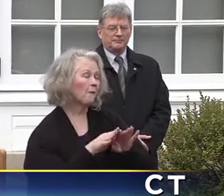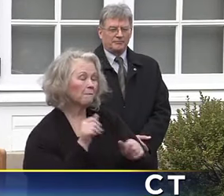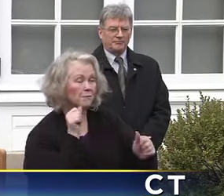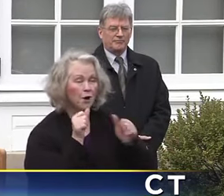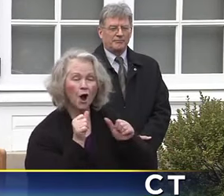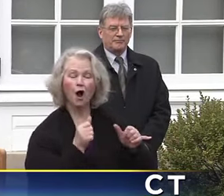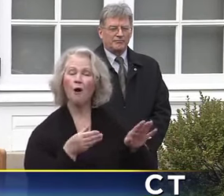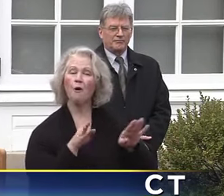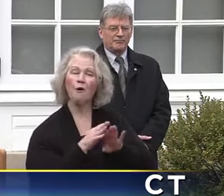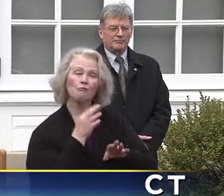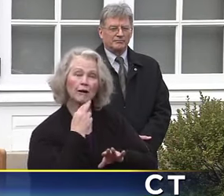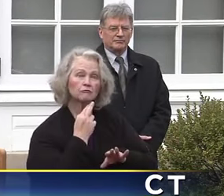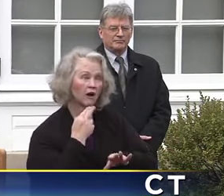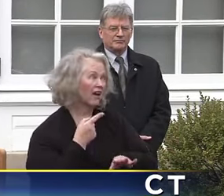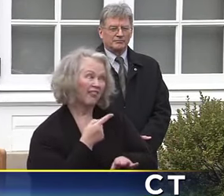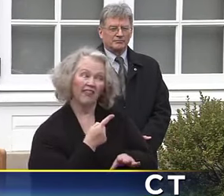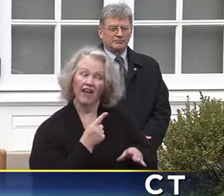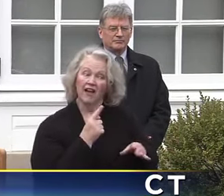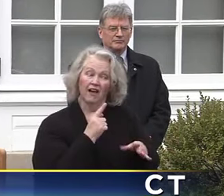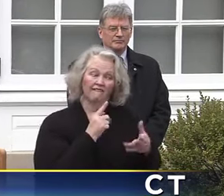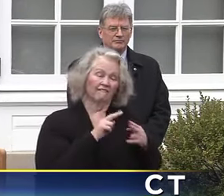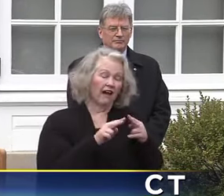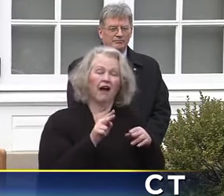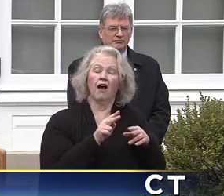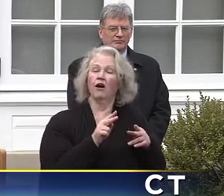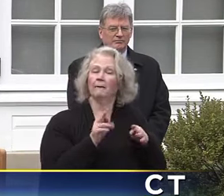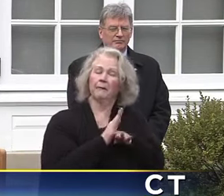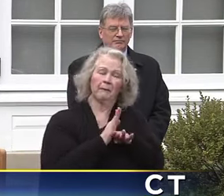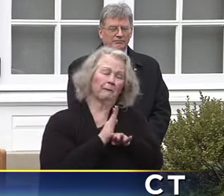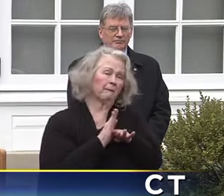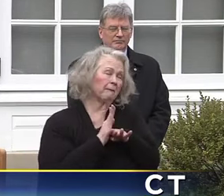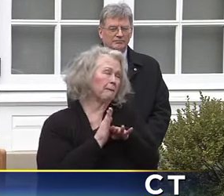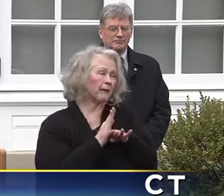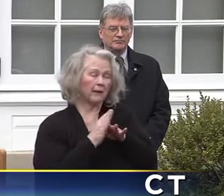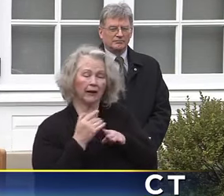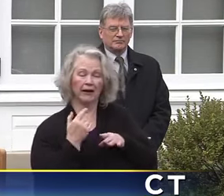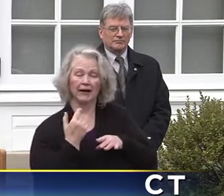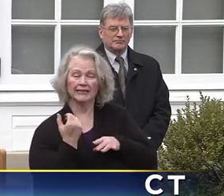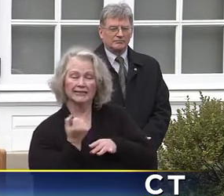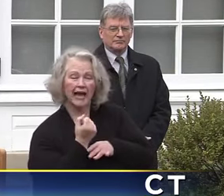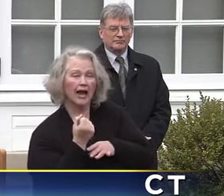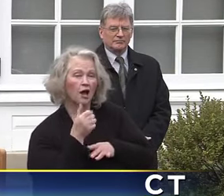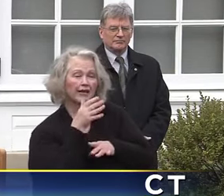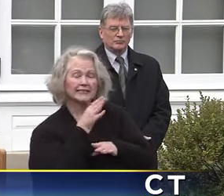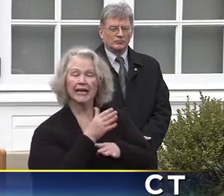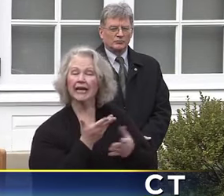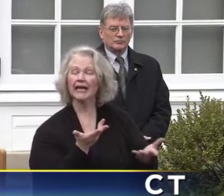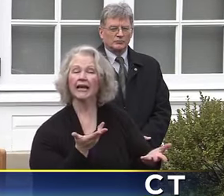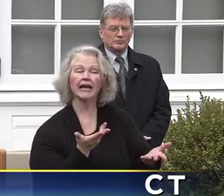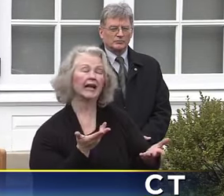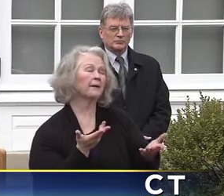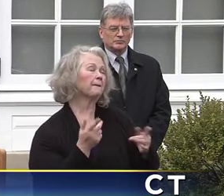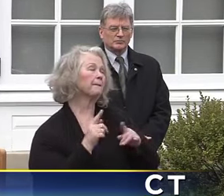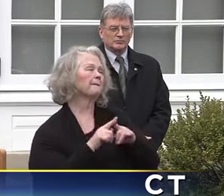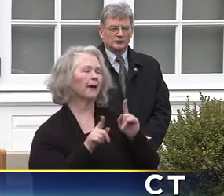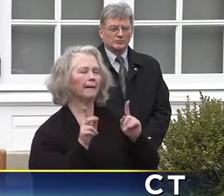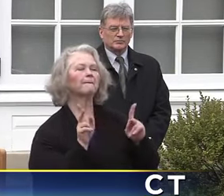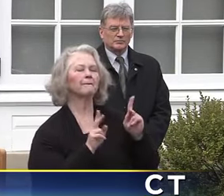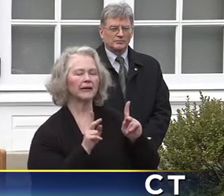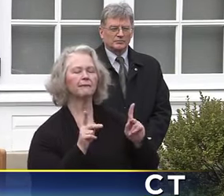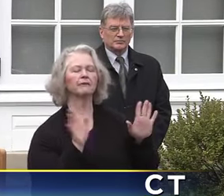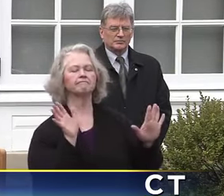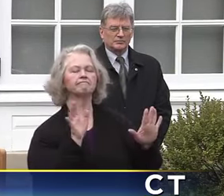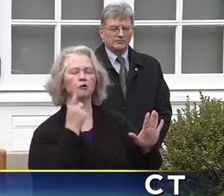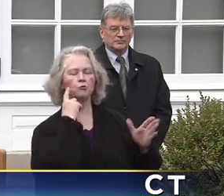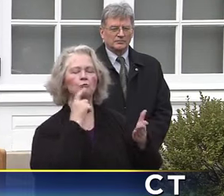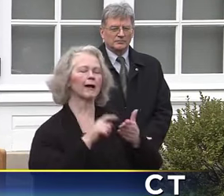I had to close down the restaurants. They were busy as early as a Saturday and Sunday night. And but I think what you're seeing right now, Chris, is people stepping up and doing